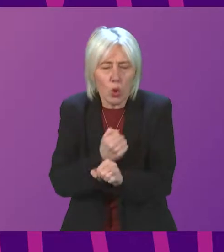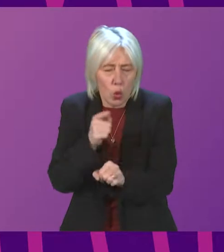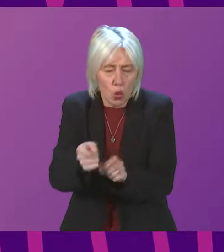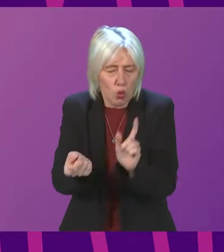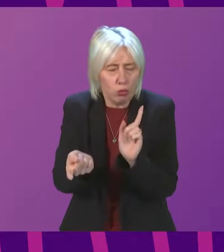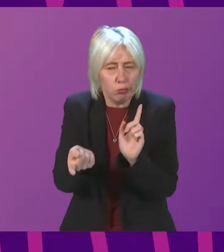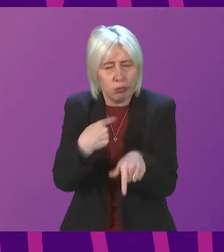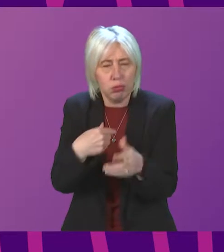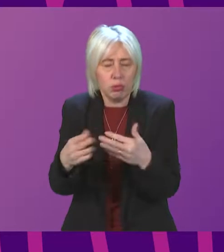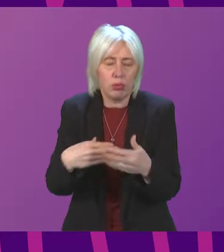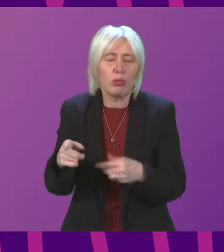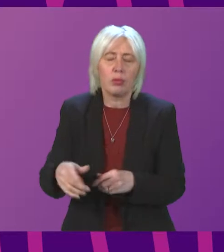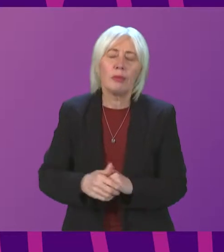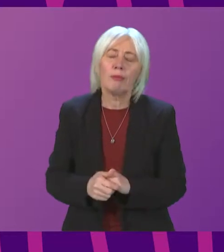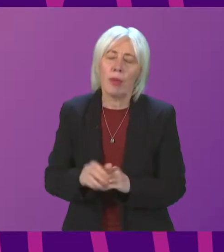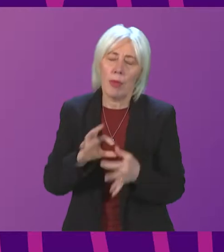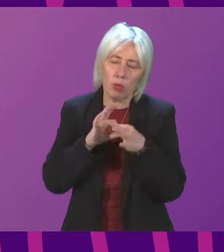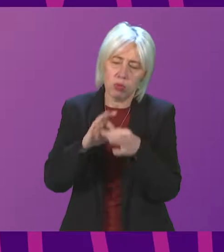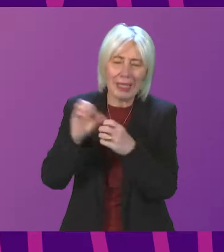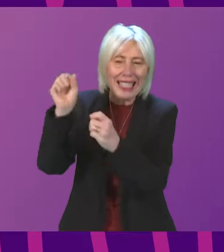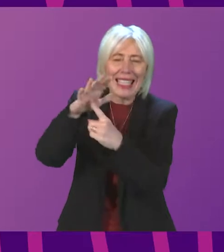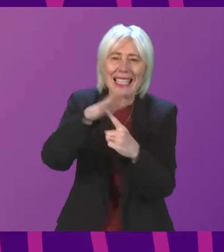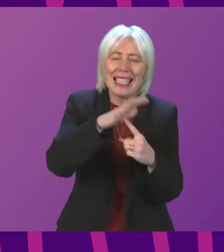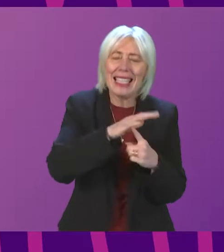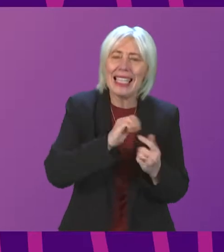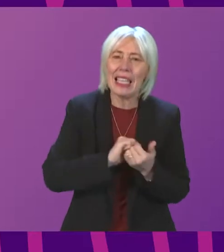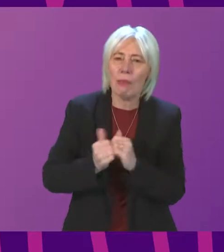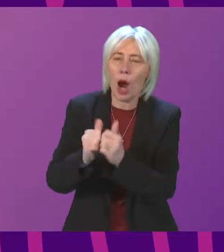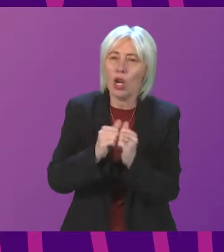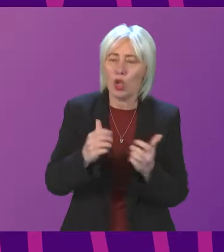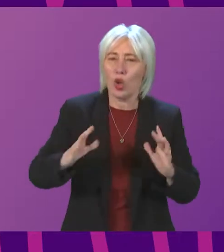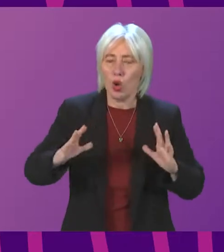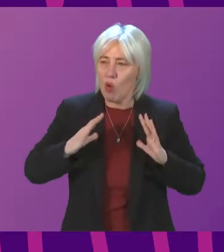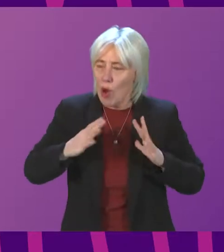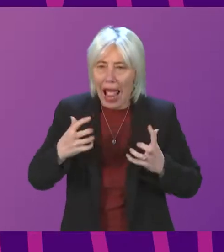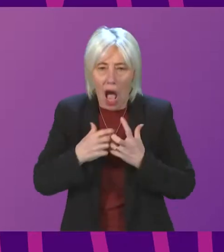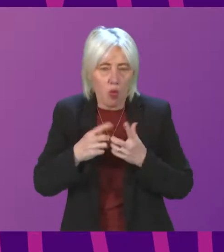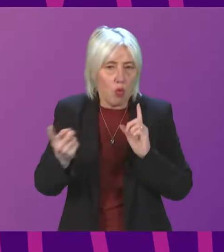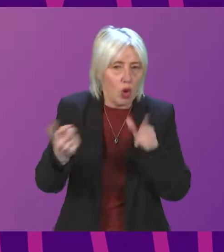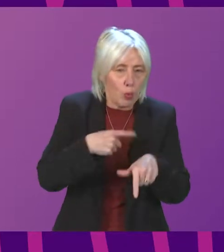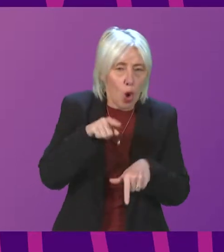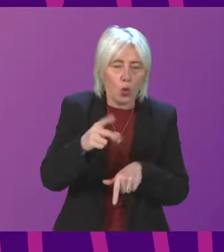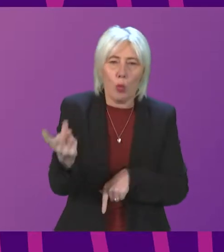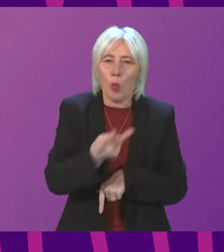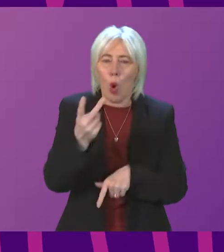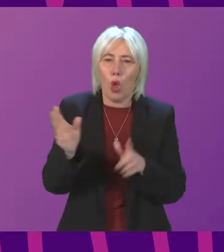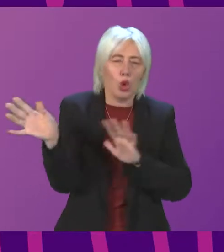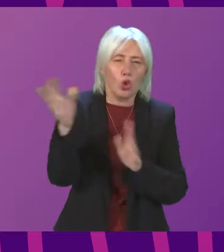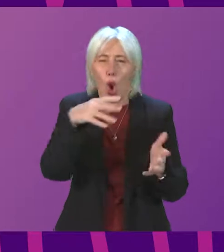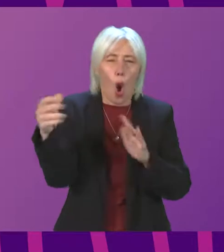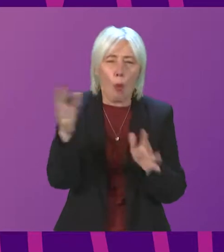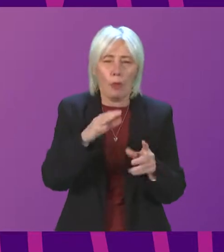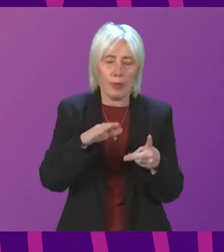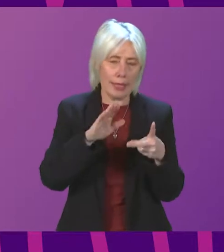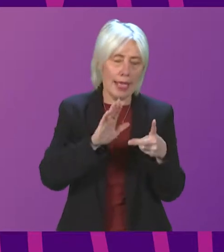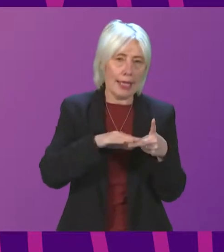We have been working closely with key partners to coordinate the preparation for and response to Storm Malik and Storm Corrie. The Deputy First Minister